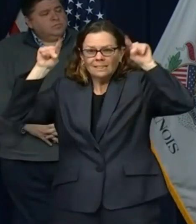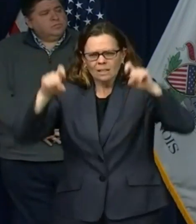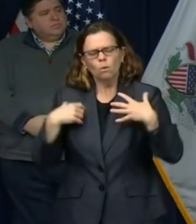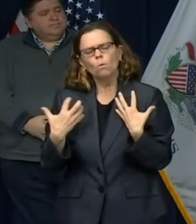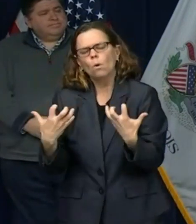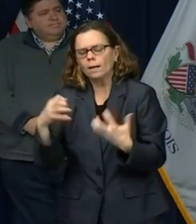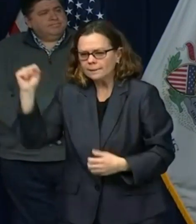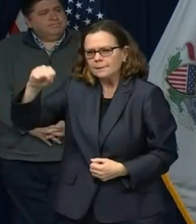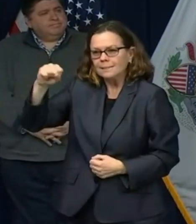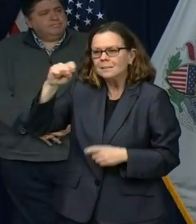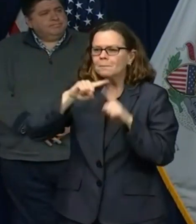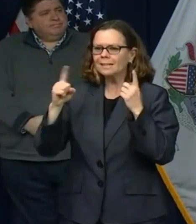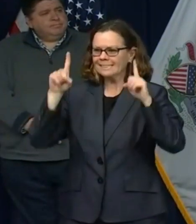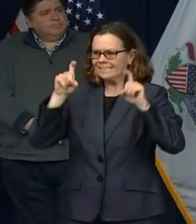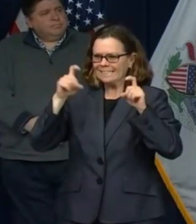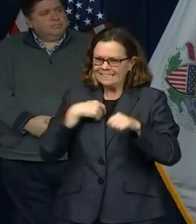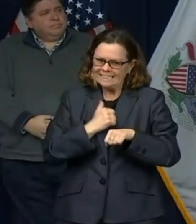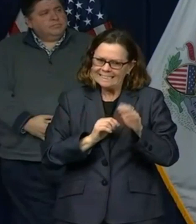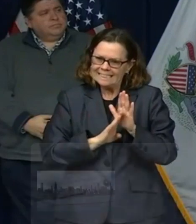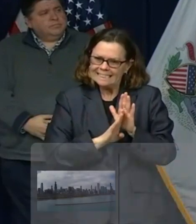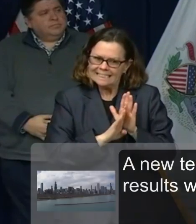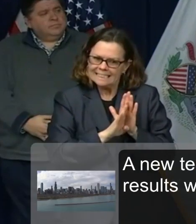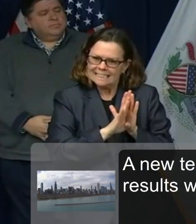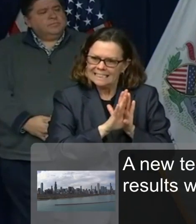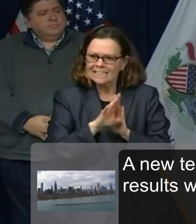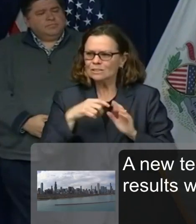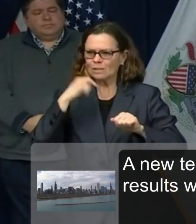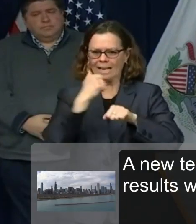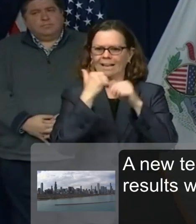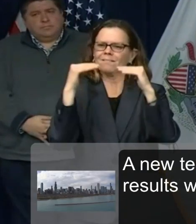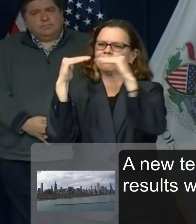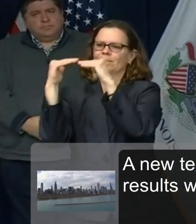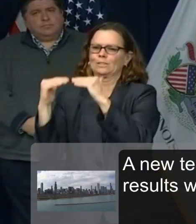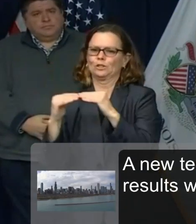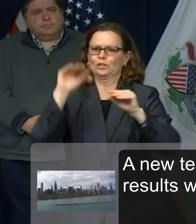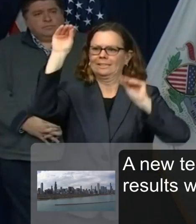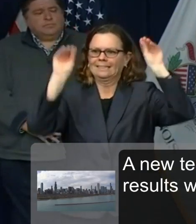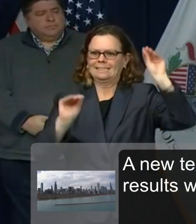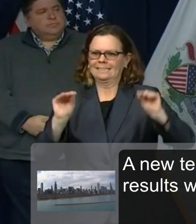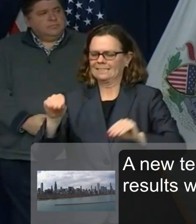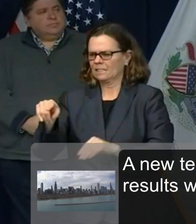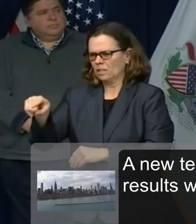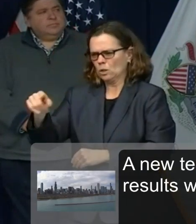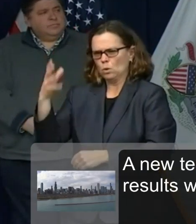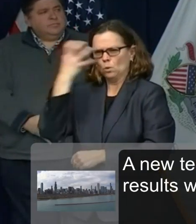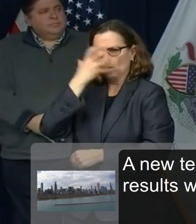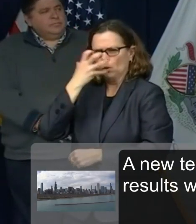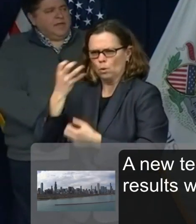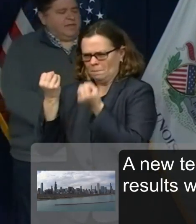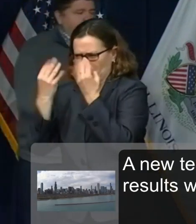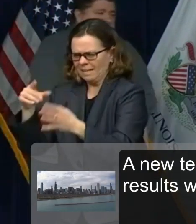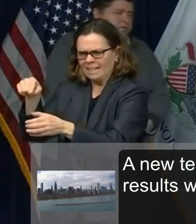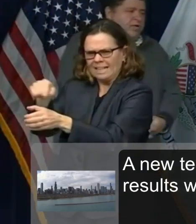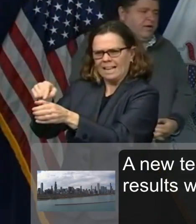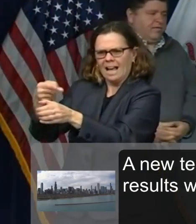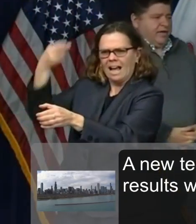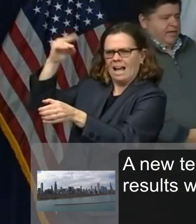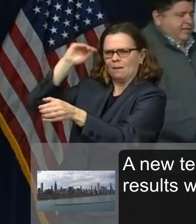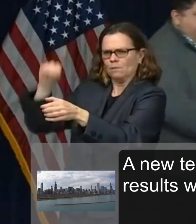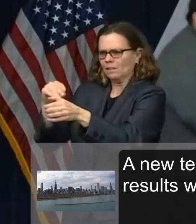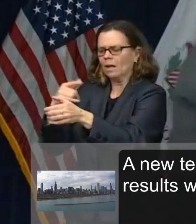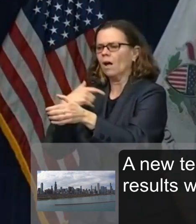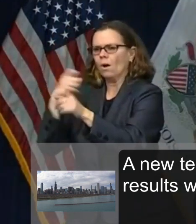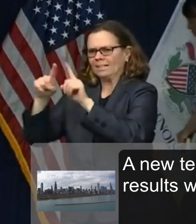people as possible and see if we can catch people who are in those high risk settings even before they start manifesting symptoms. Yeah, thank you for